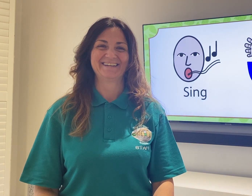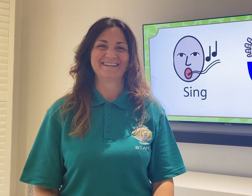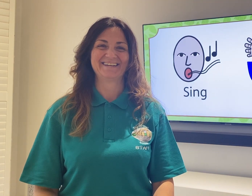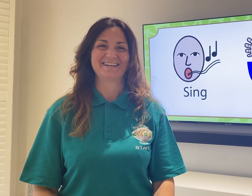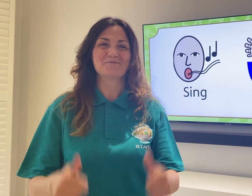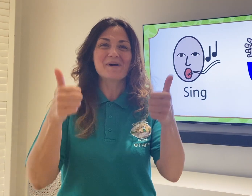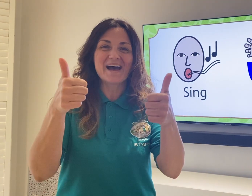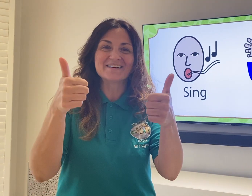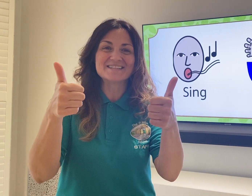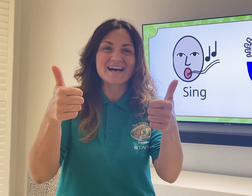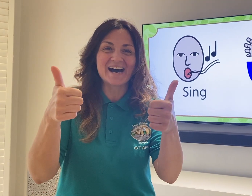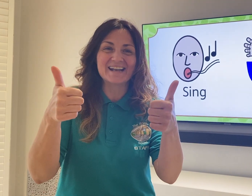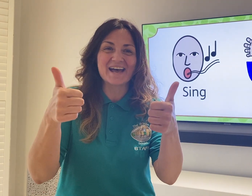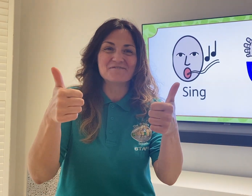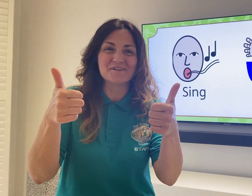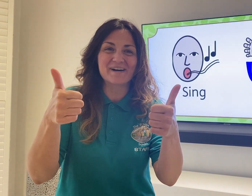Hello! Well done everyone!